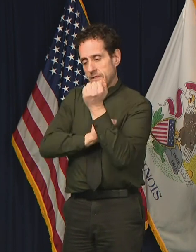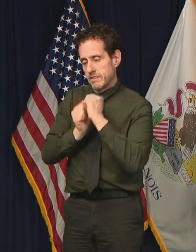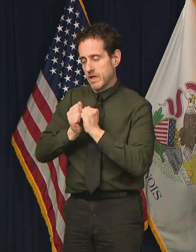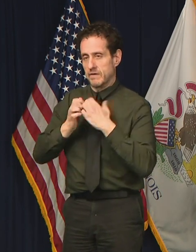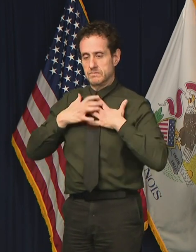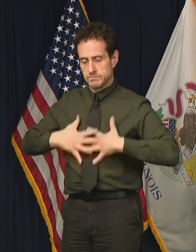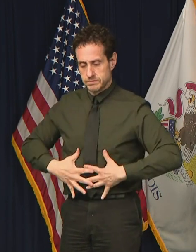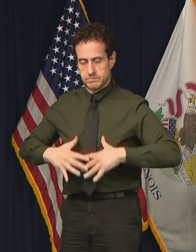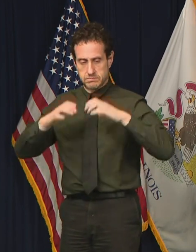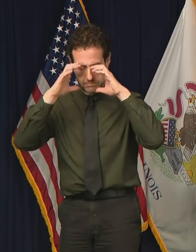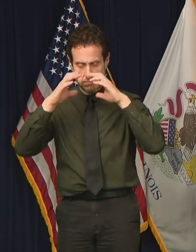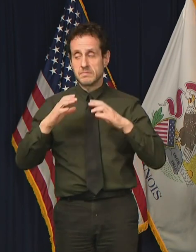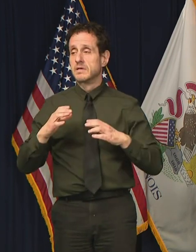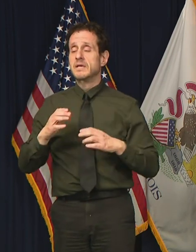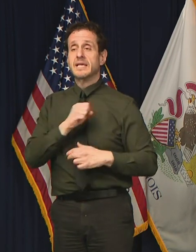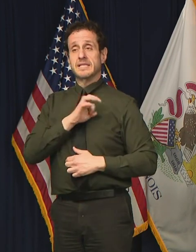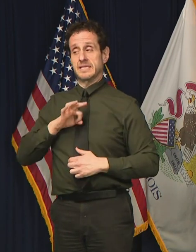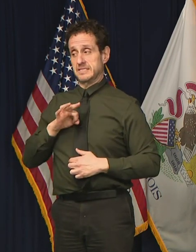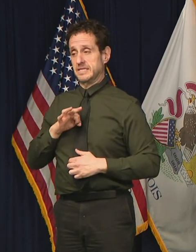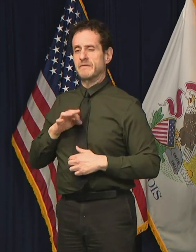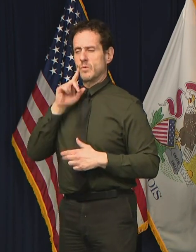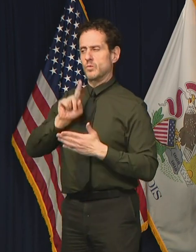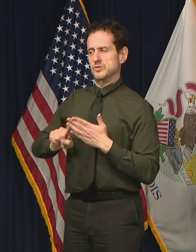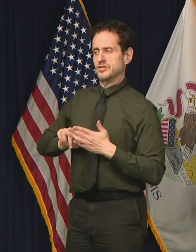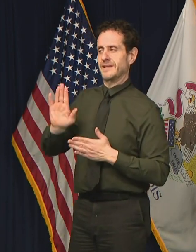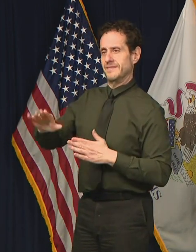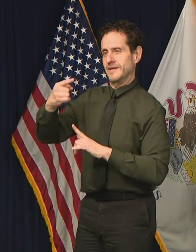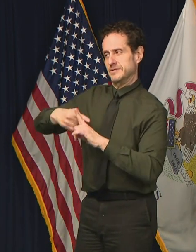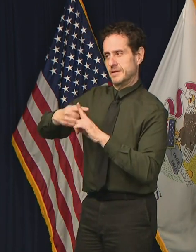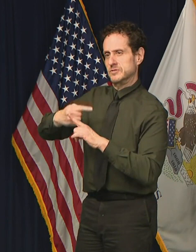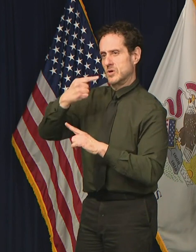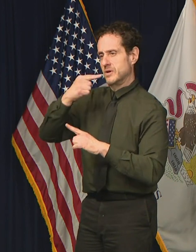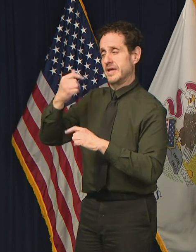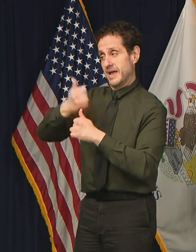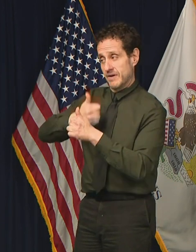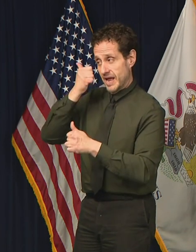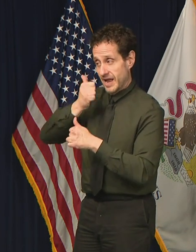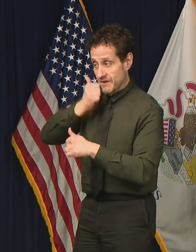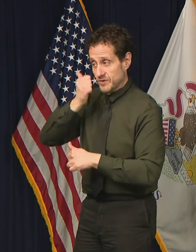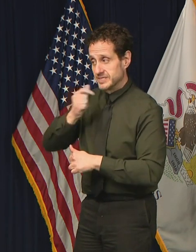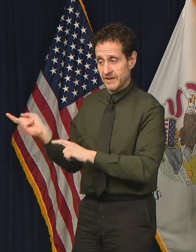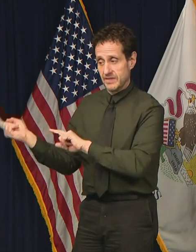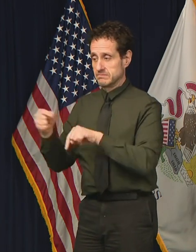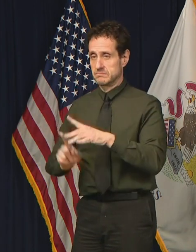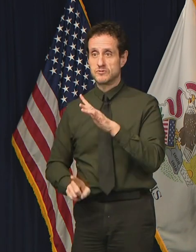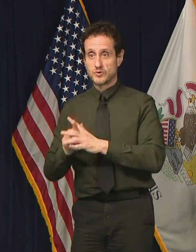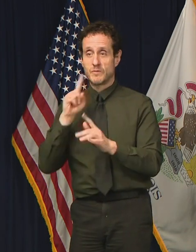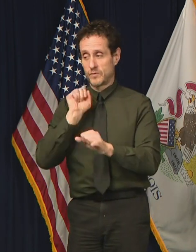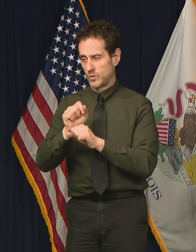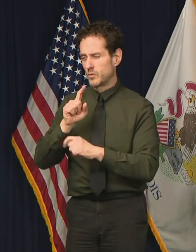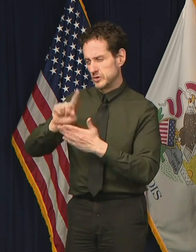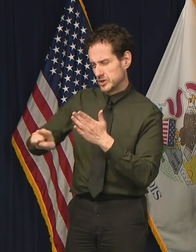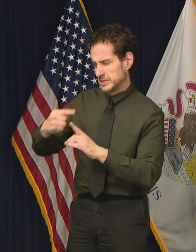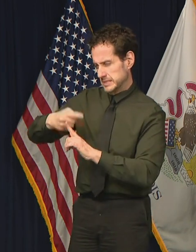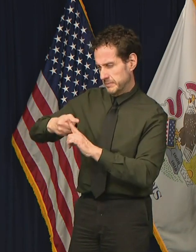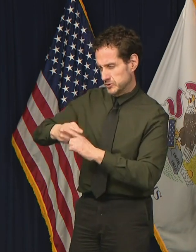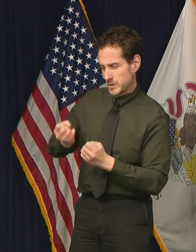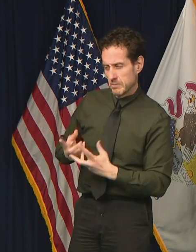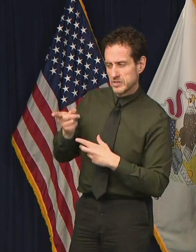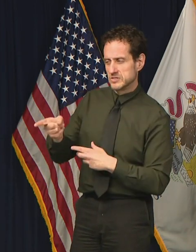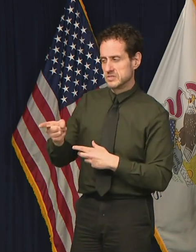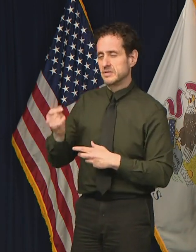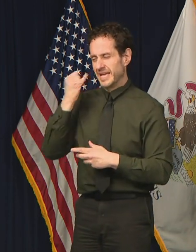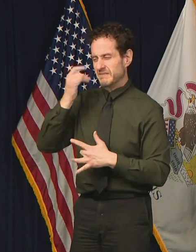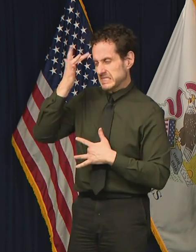Staff are also having their temperature checked daily as they present to work each shift. Correctional